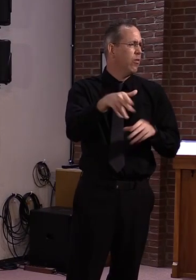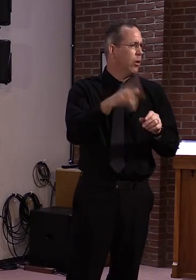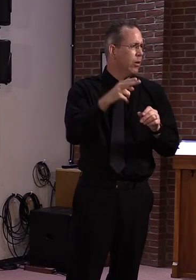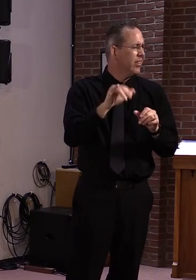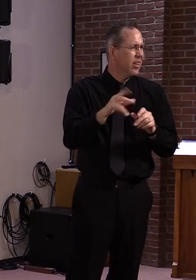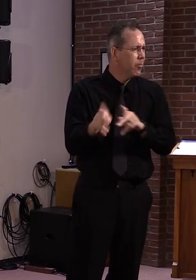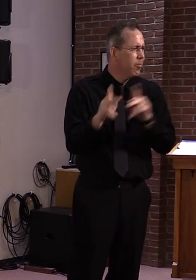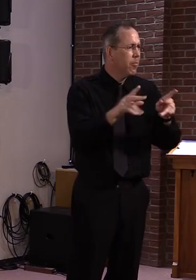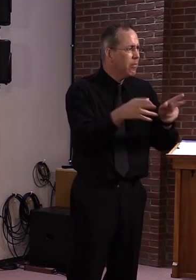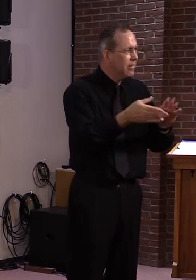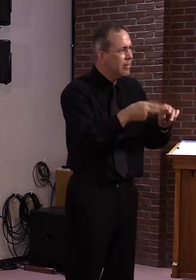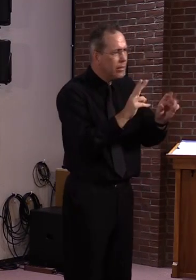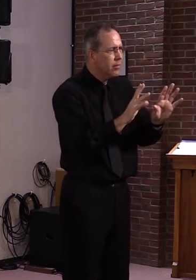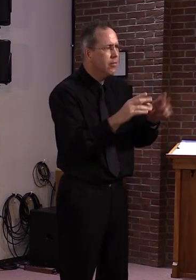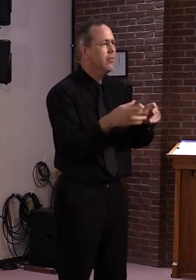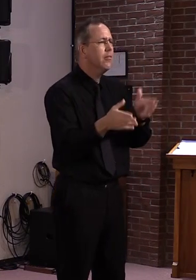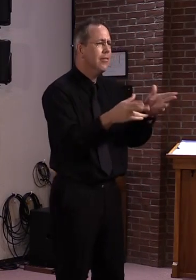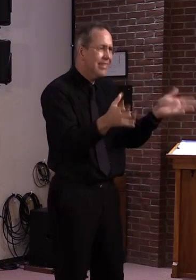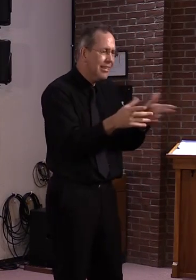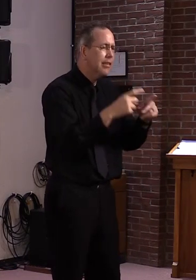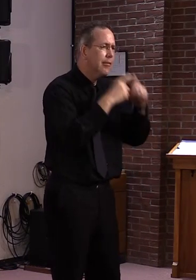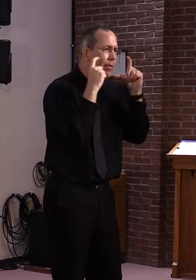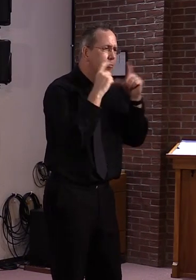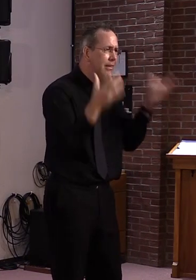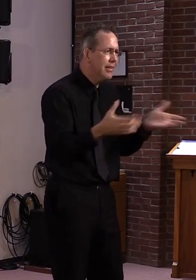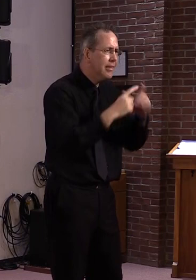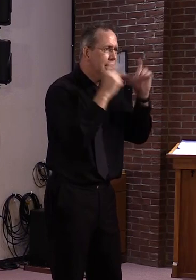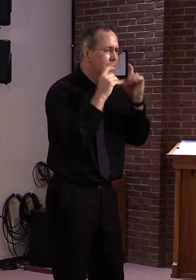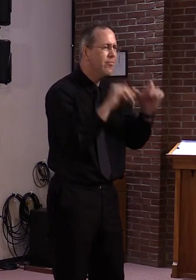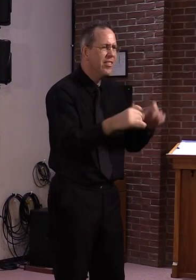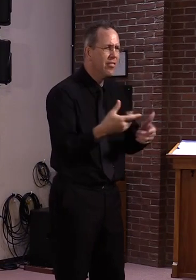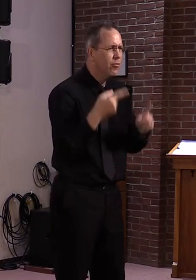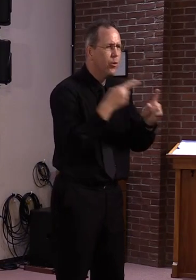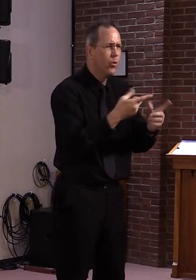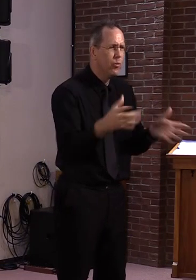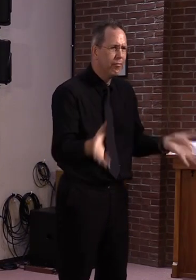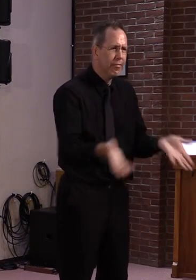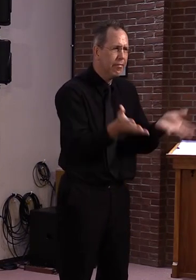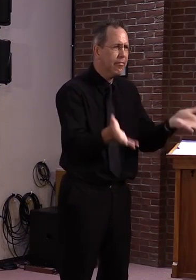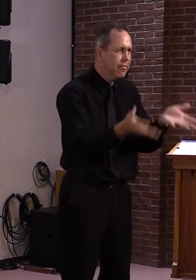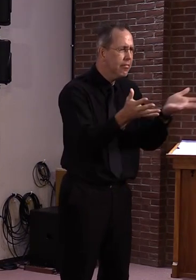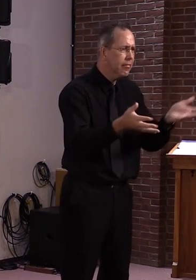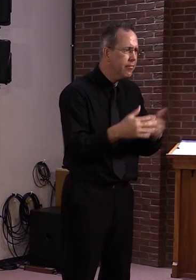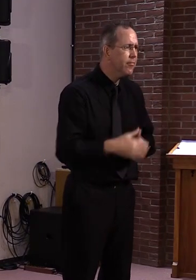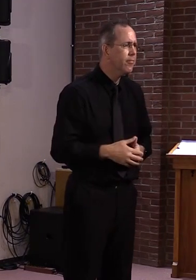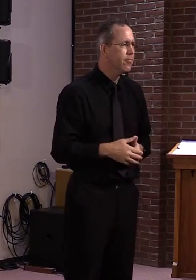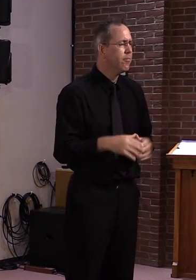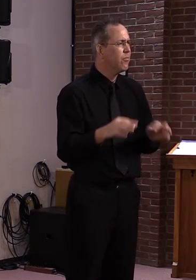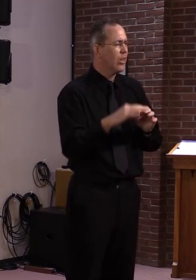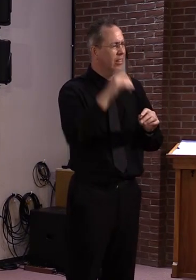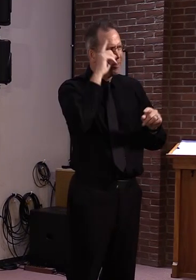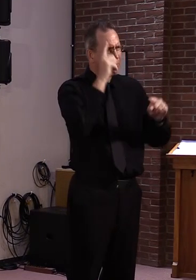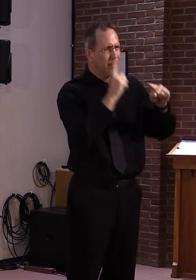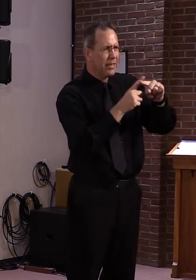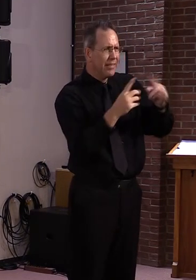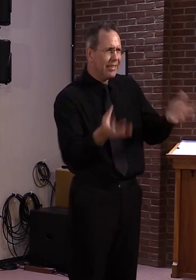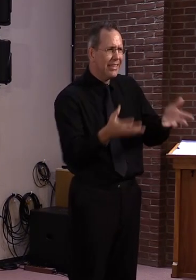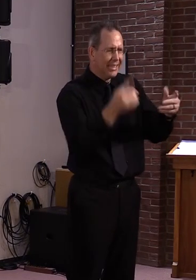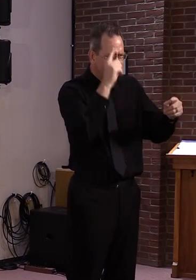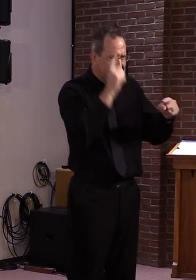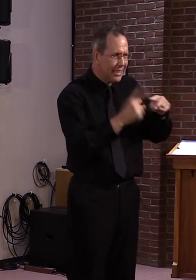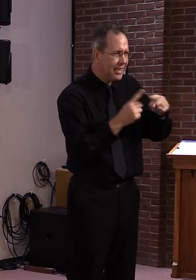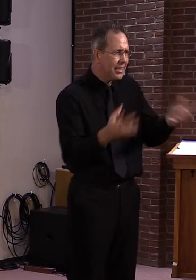I, I, I am optimistic that Vermonters, given the aspect of why it's important to wear a mask,